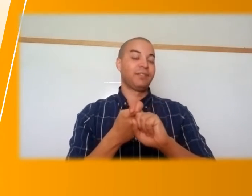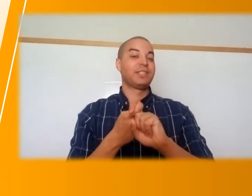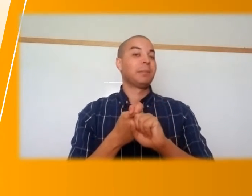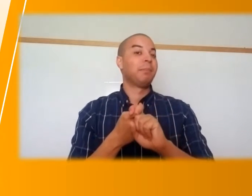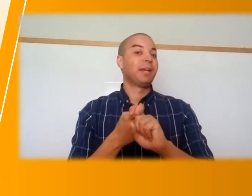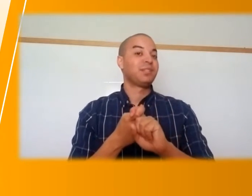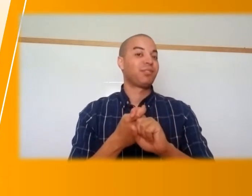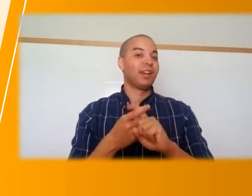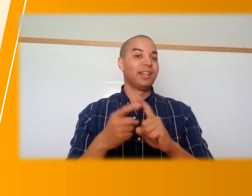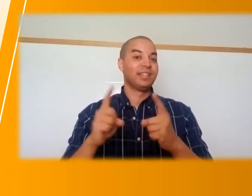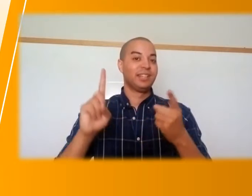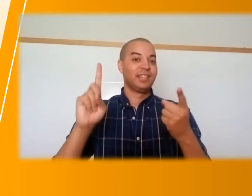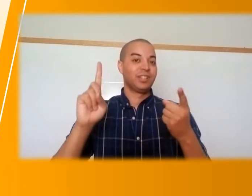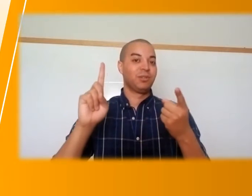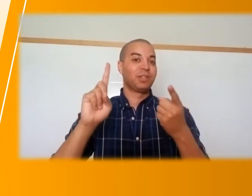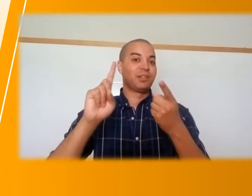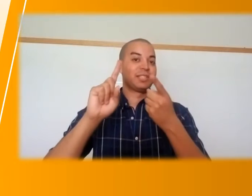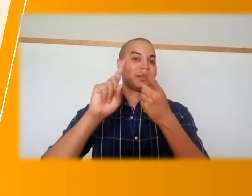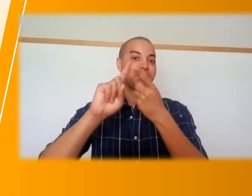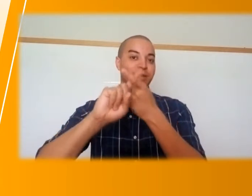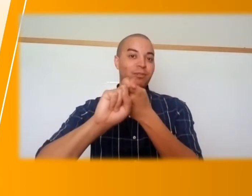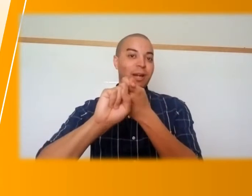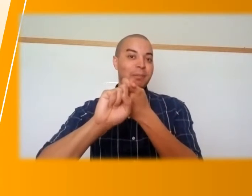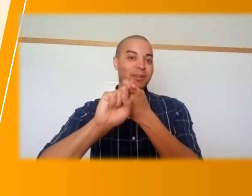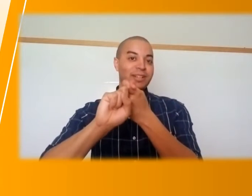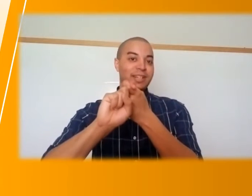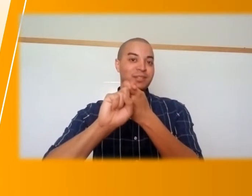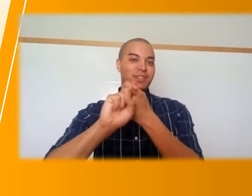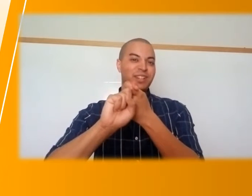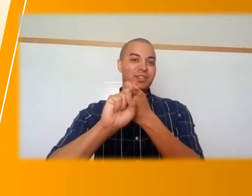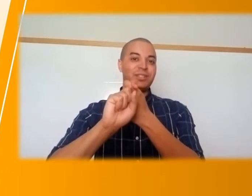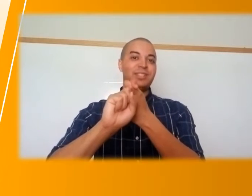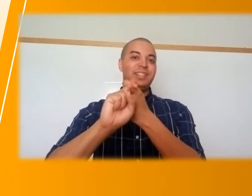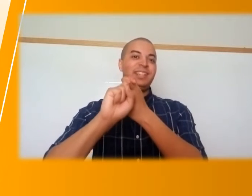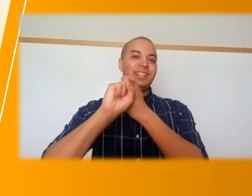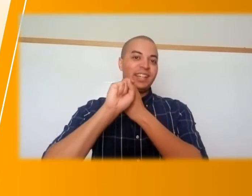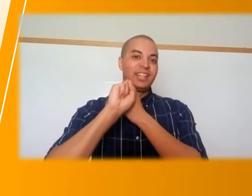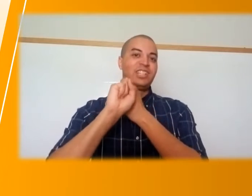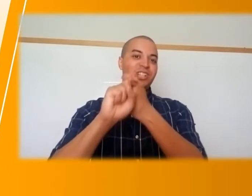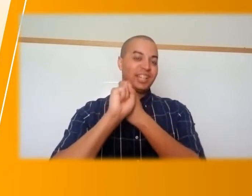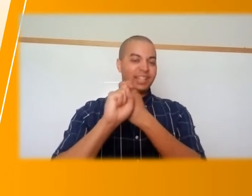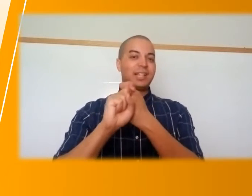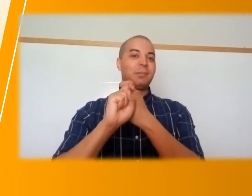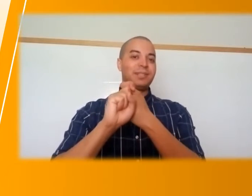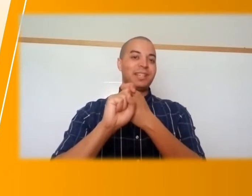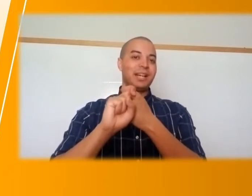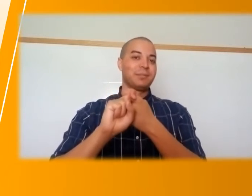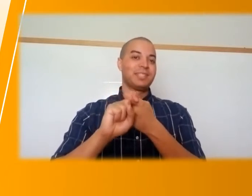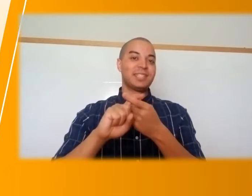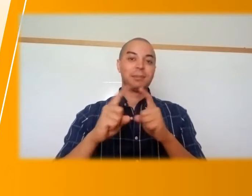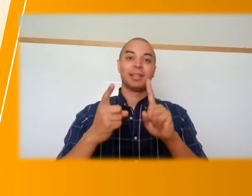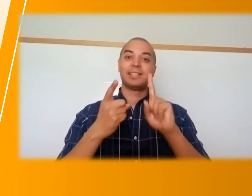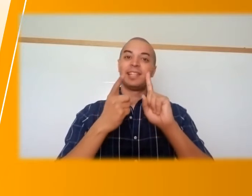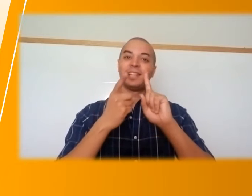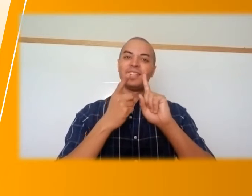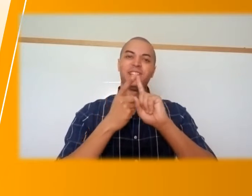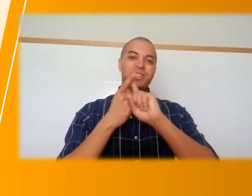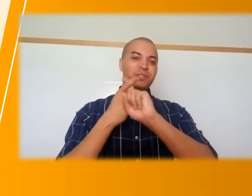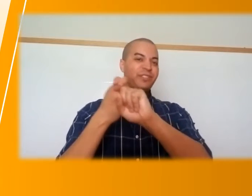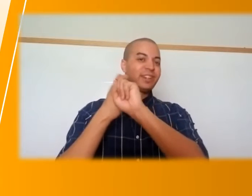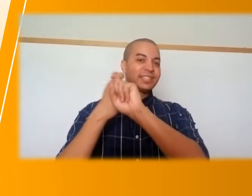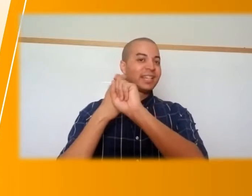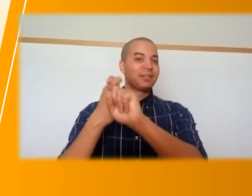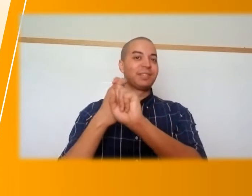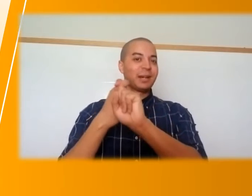If it's a best friend, you can simply wrap your index fingers or index and shake it a couple times to symbolize that